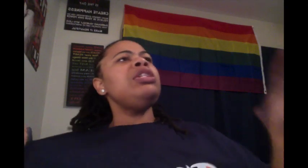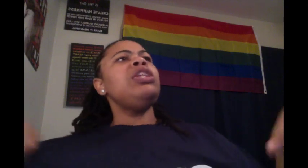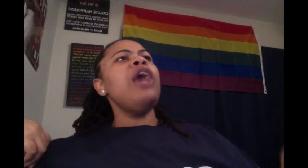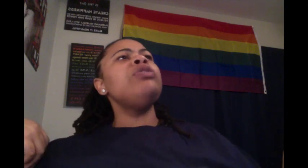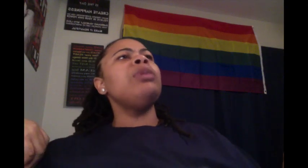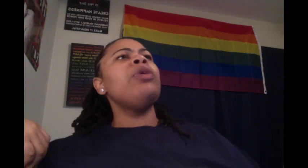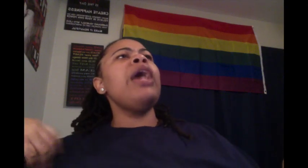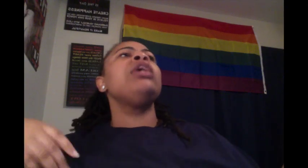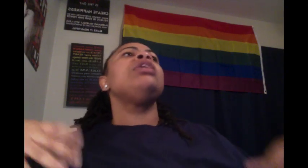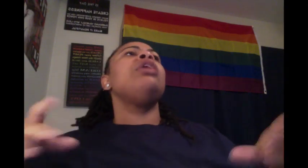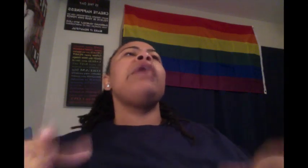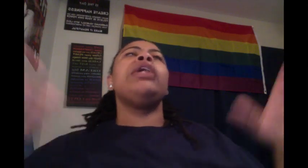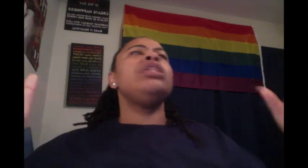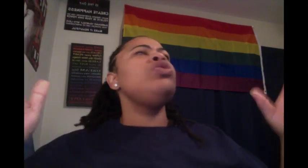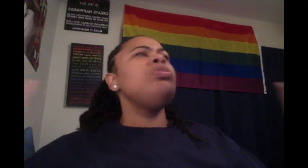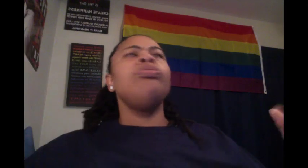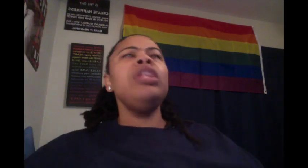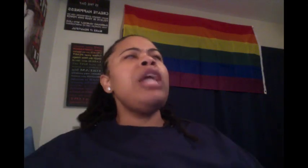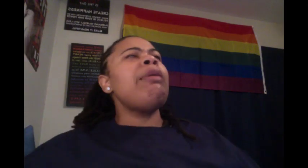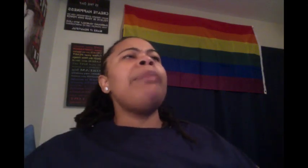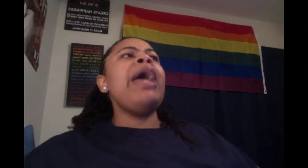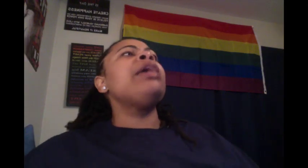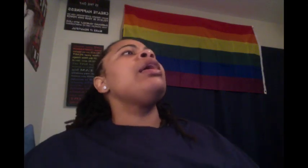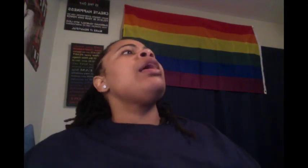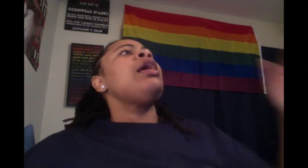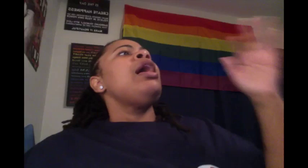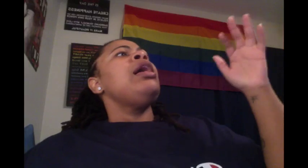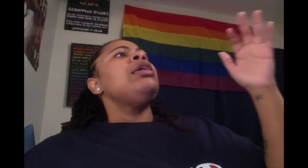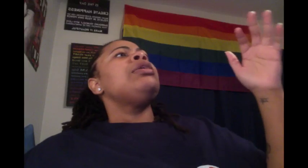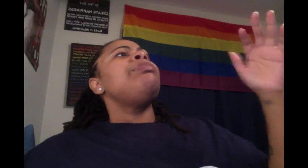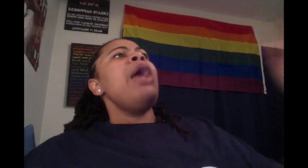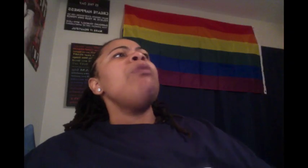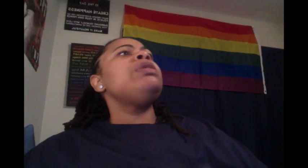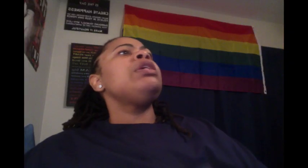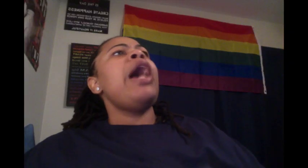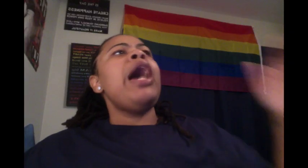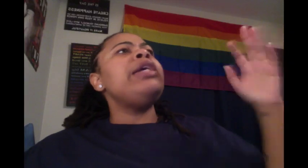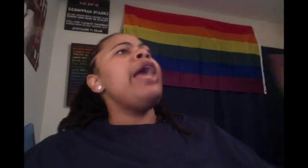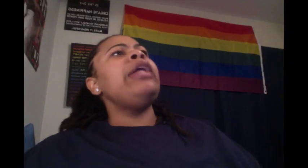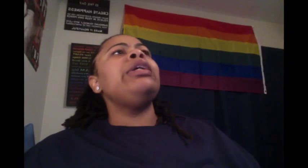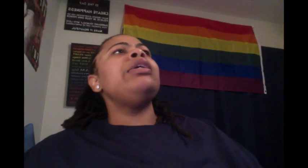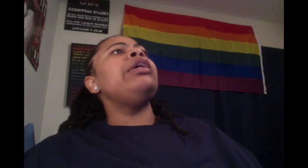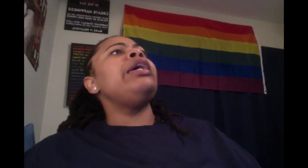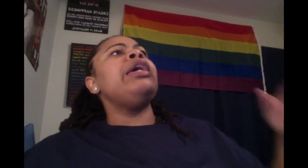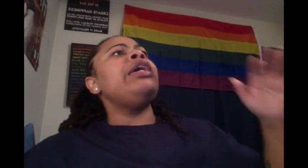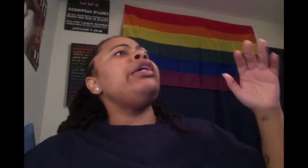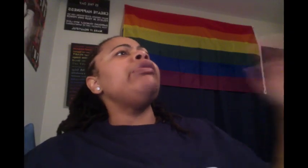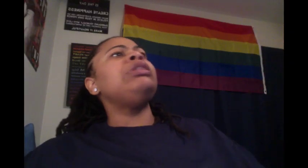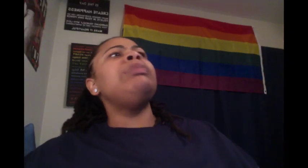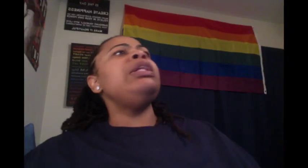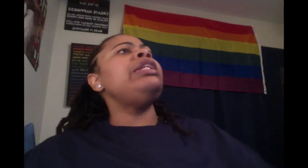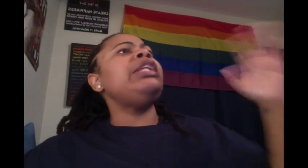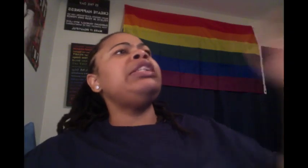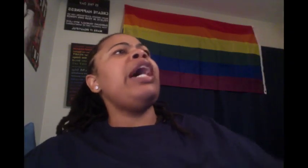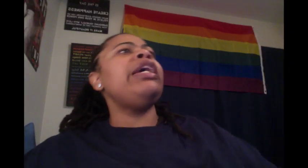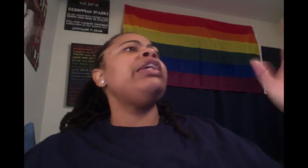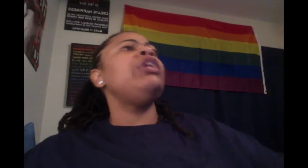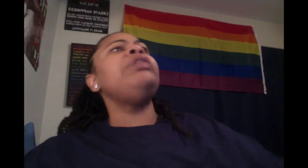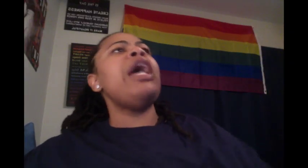to tell you something, okay? Okay, since you breathing down my back. Barry was in the car. He had a gun and it was the bullet that shot and killed that